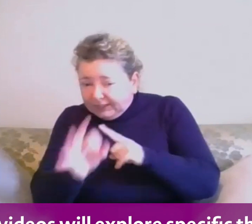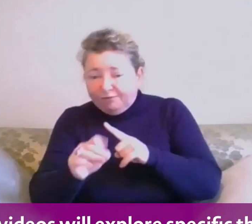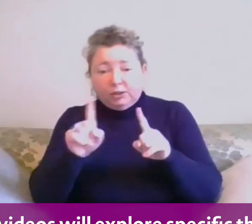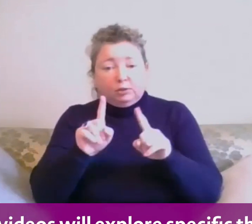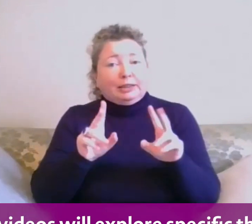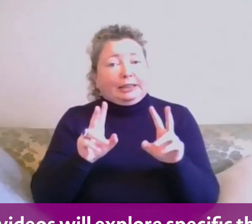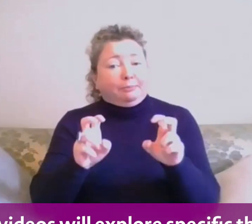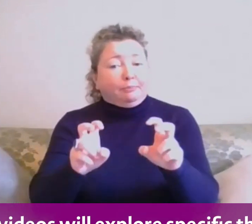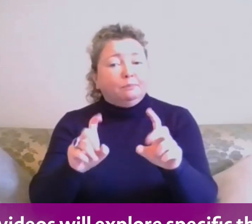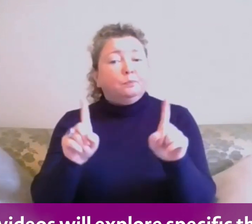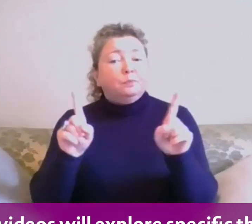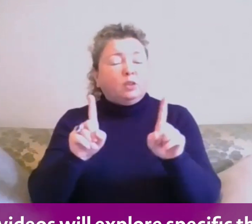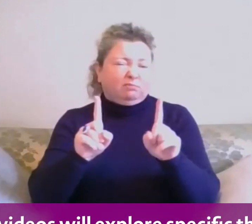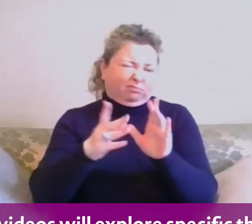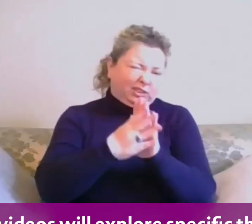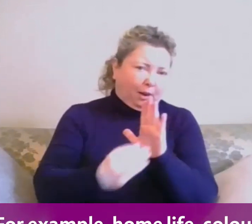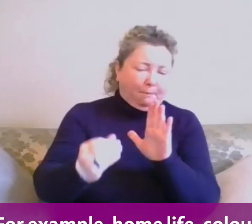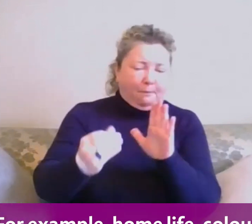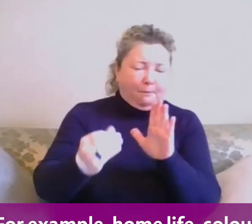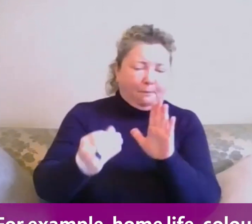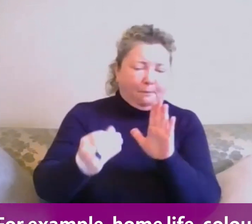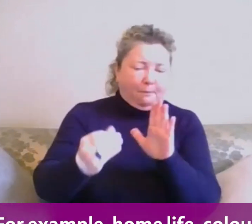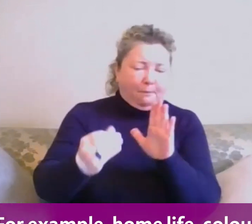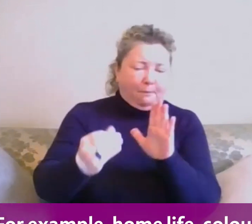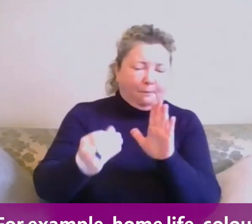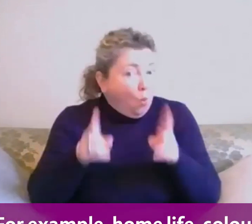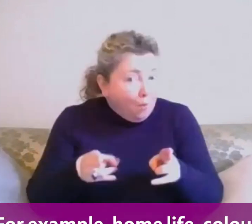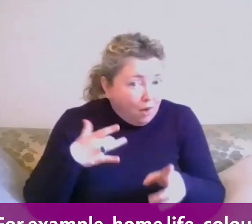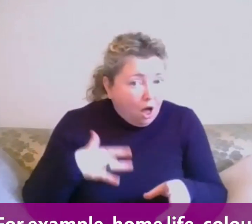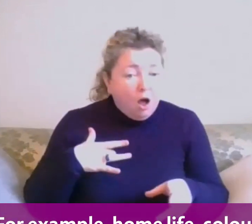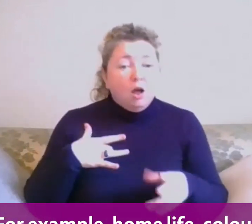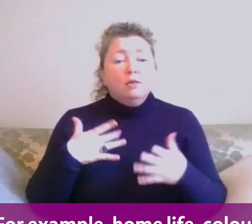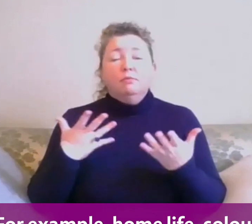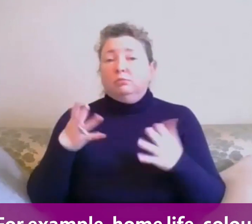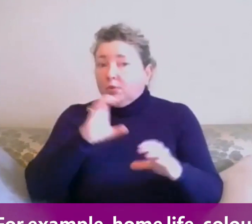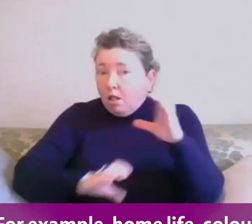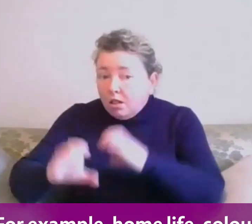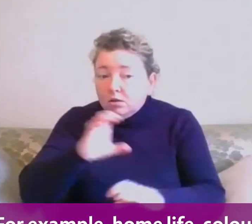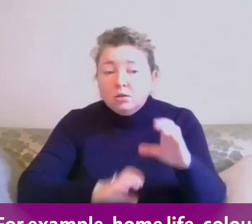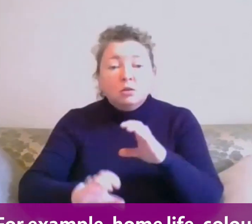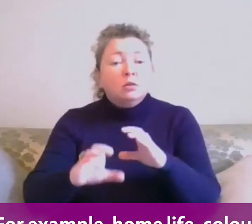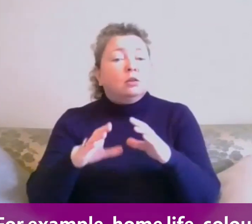specific themes for example, home life, colours,